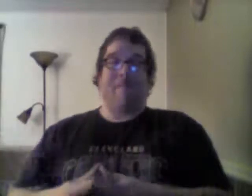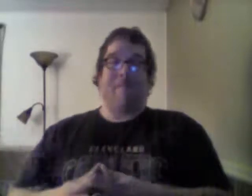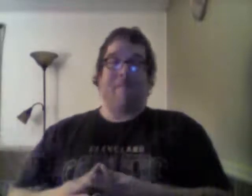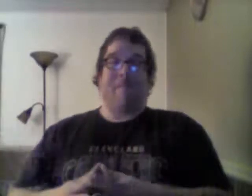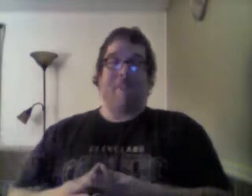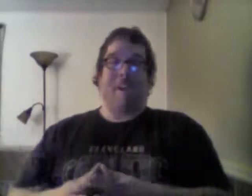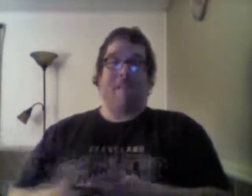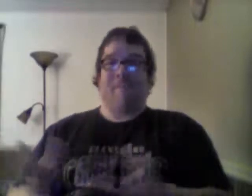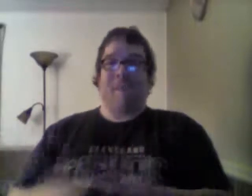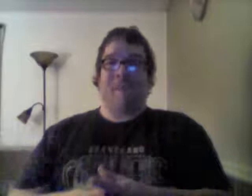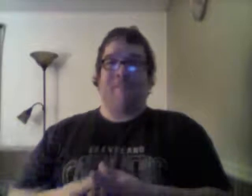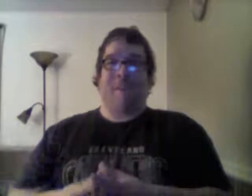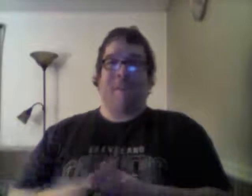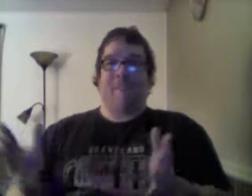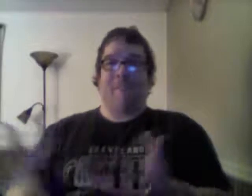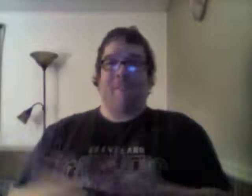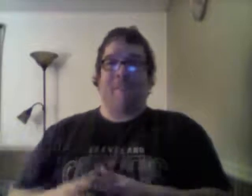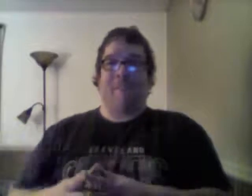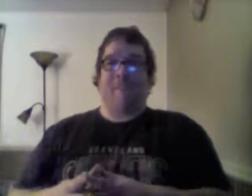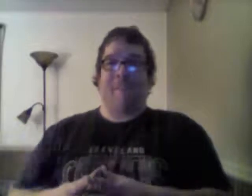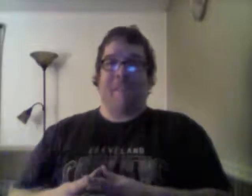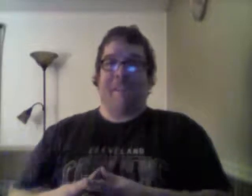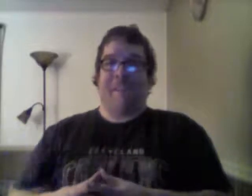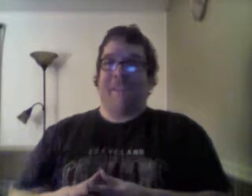My channel, my opinion, fuck you if you don't like it.